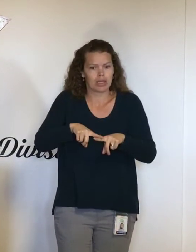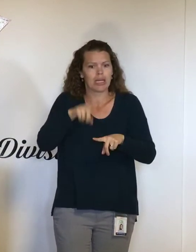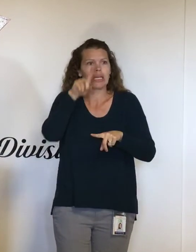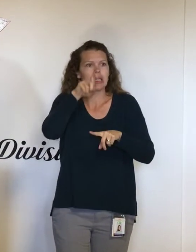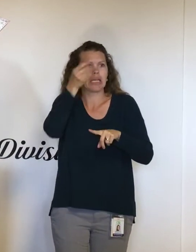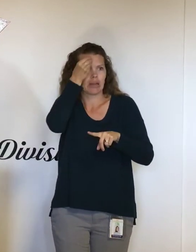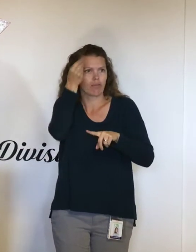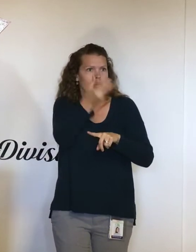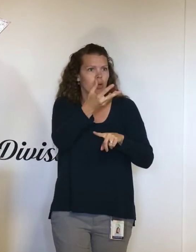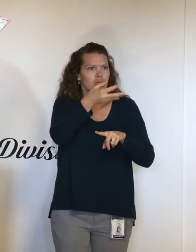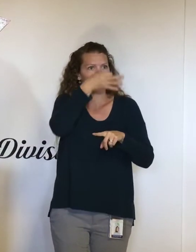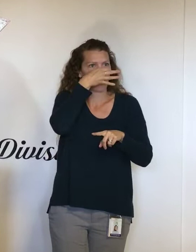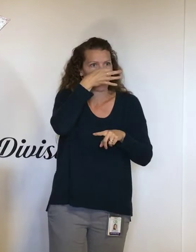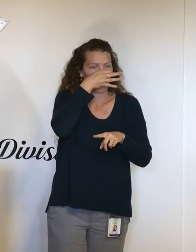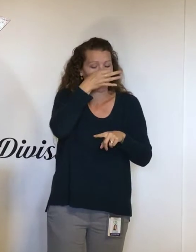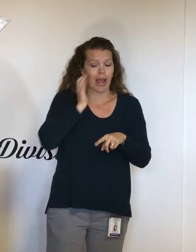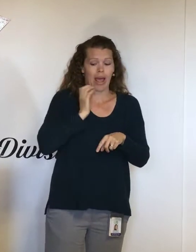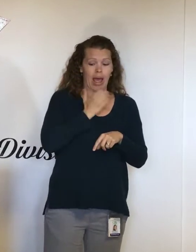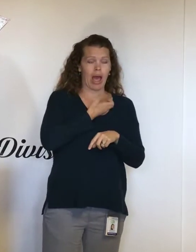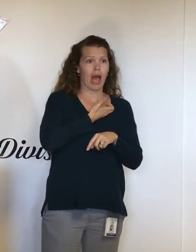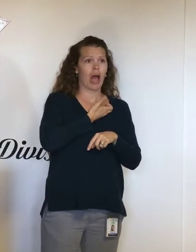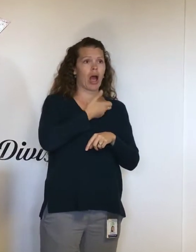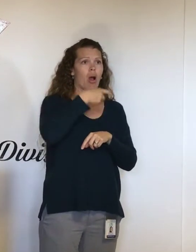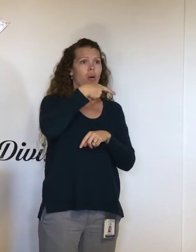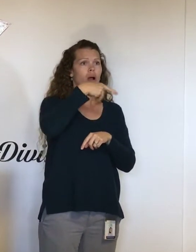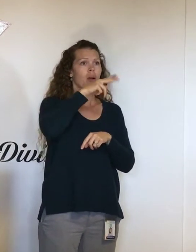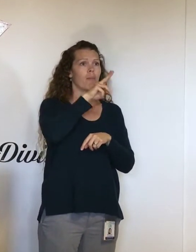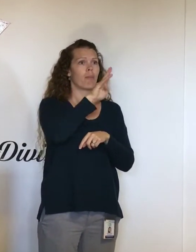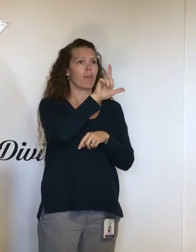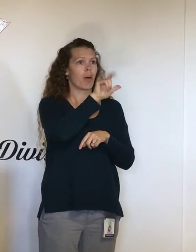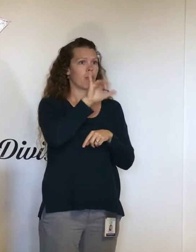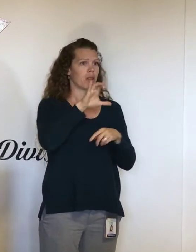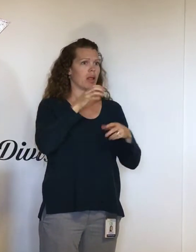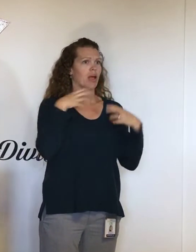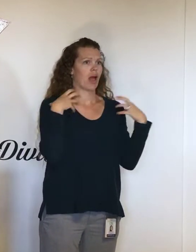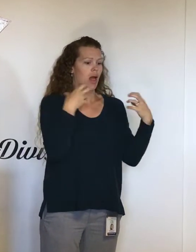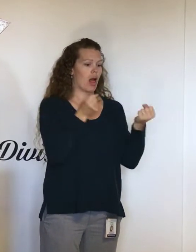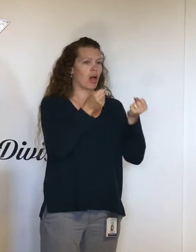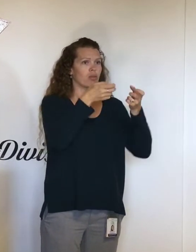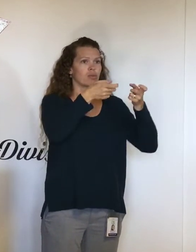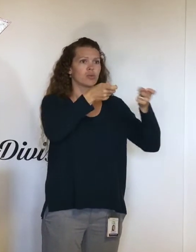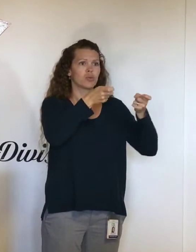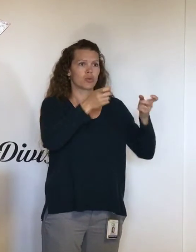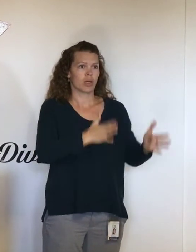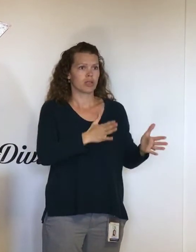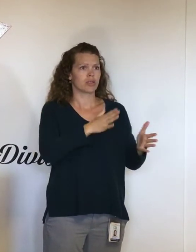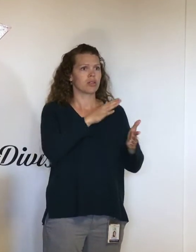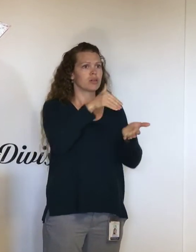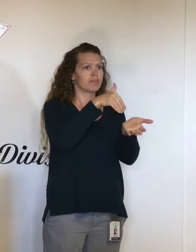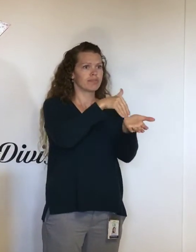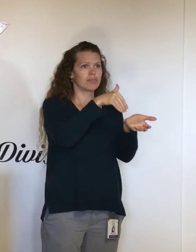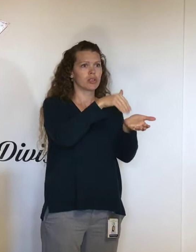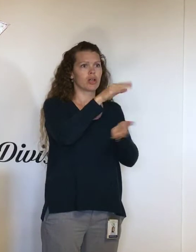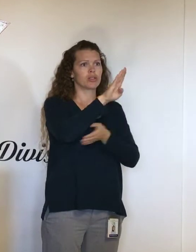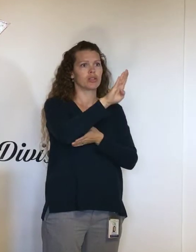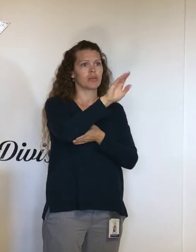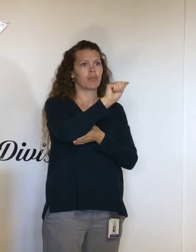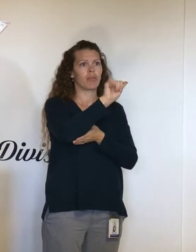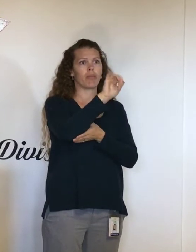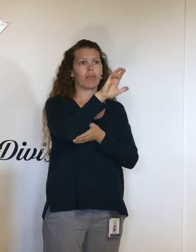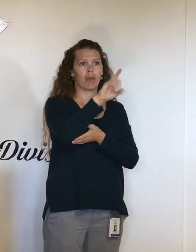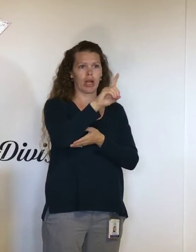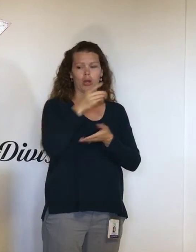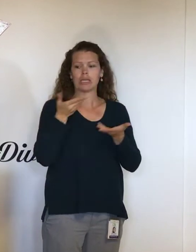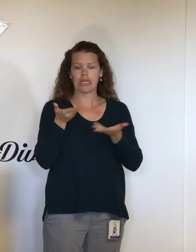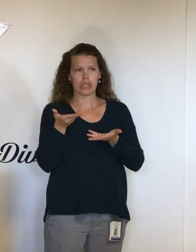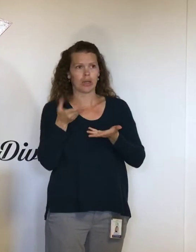That's why our public health director is here. Dr. Baird, who will be addressing those things in a few minutes. We also have